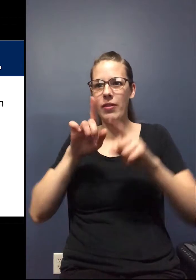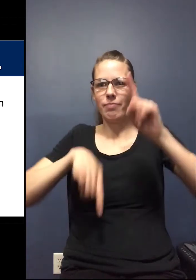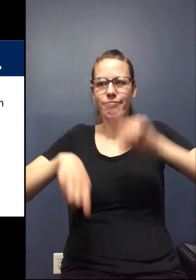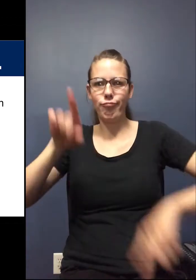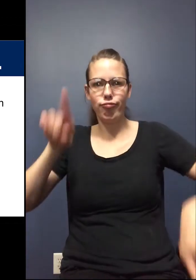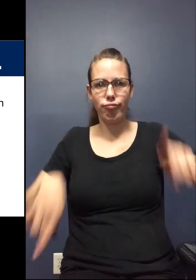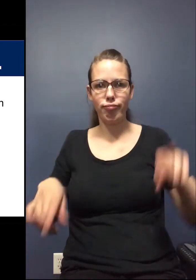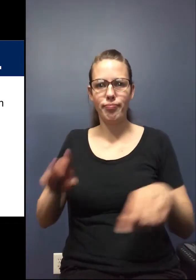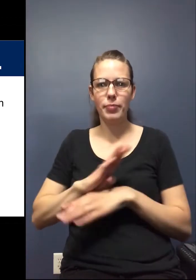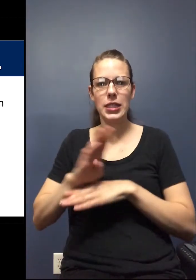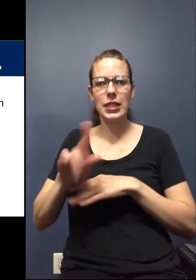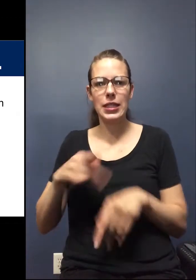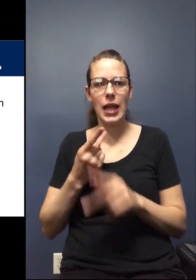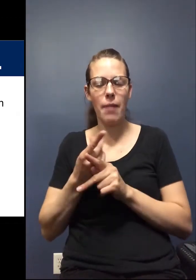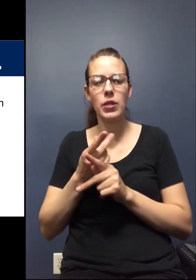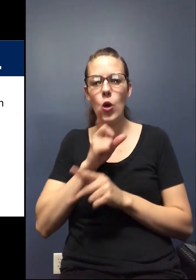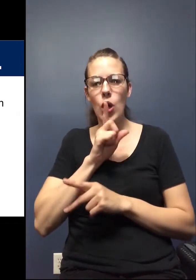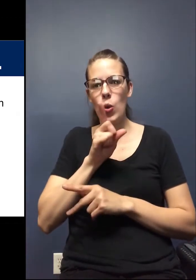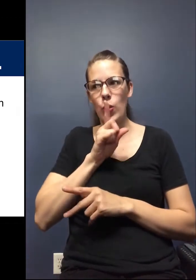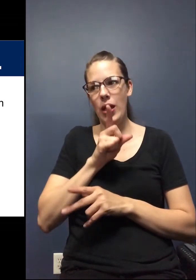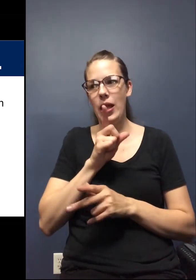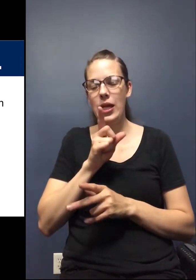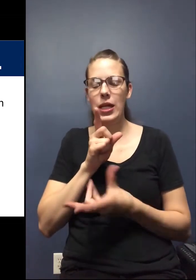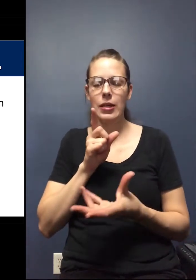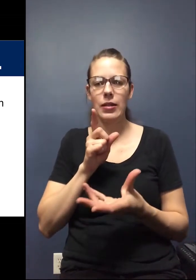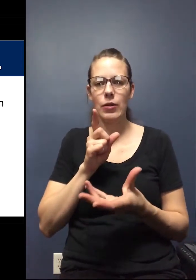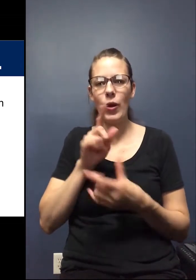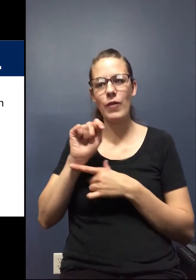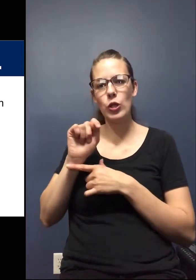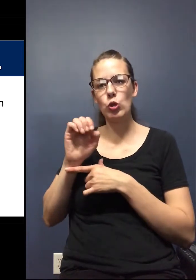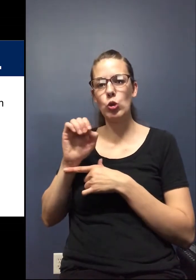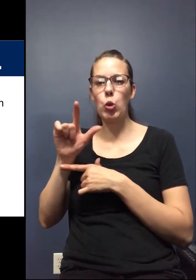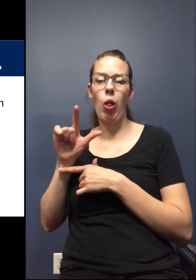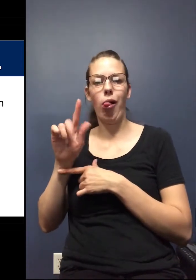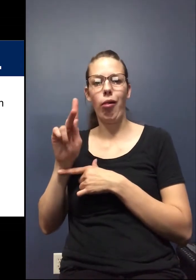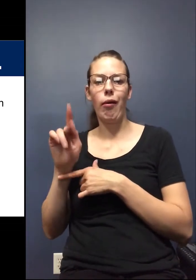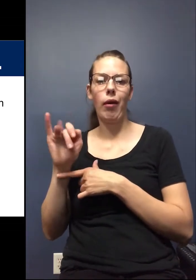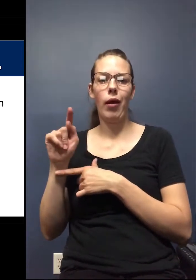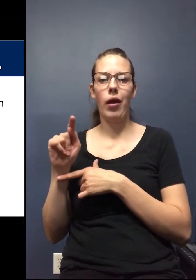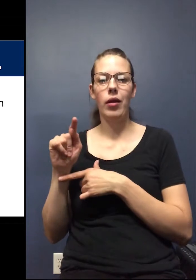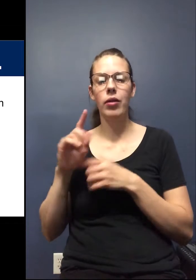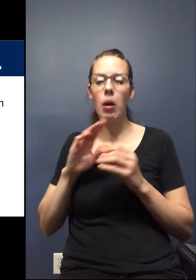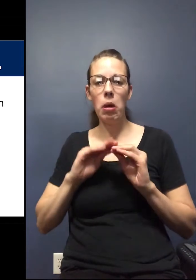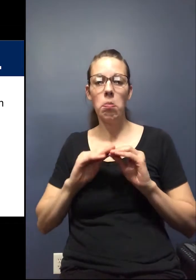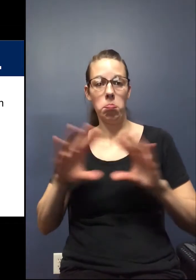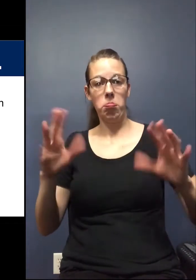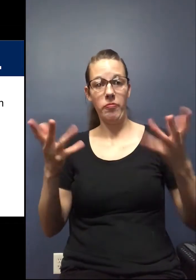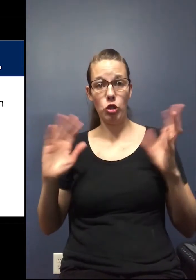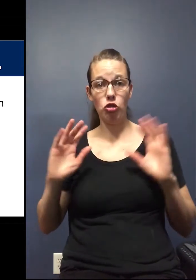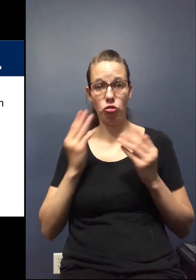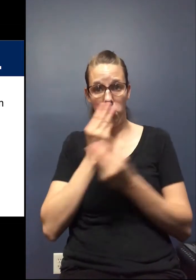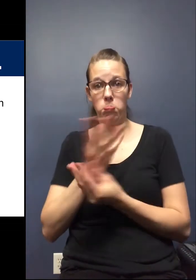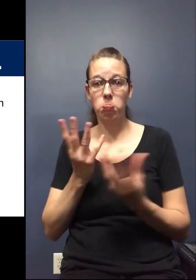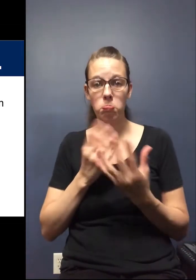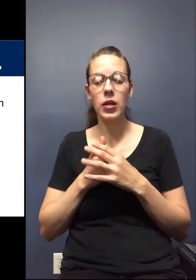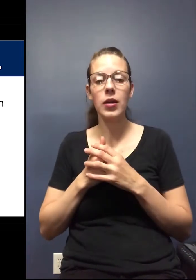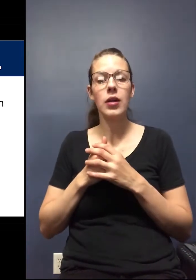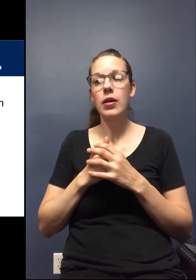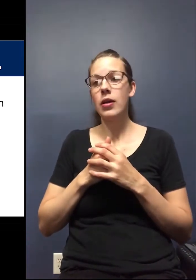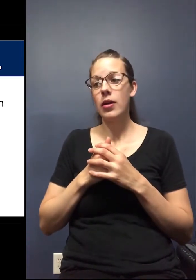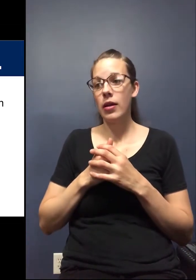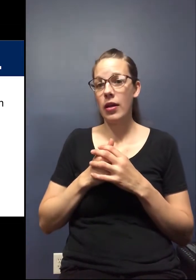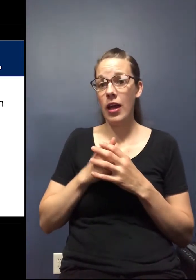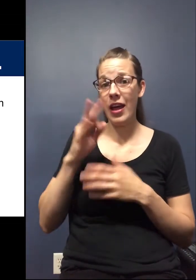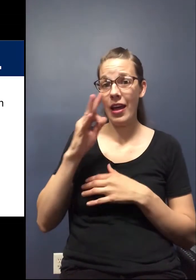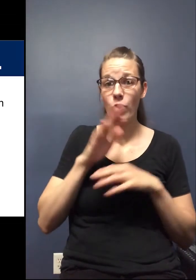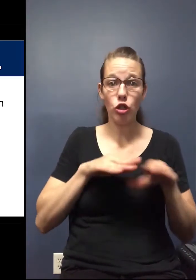types. So, we have really kind of a toolkit that has been launched, and, gee,